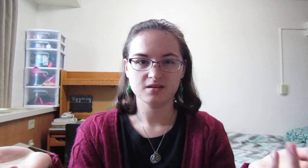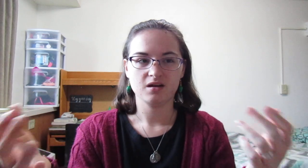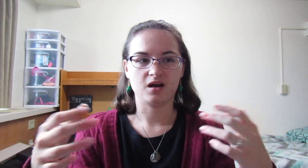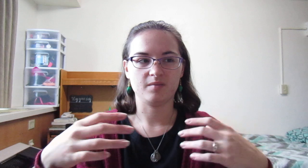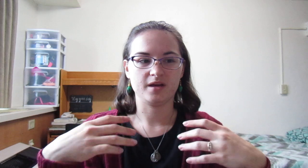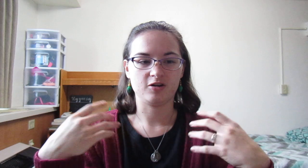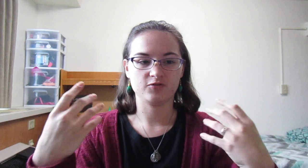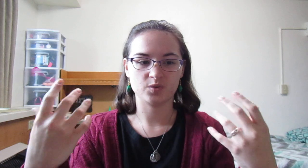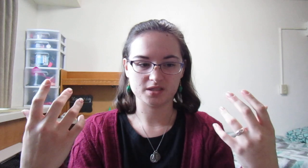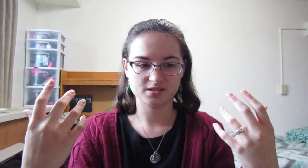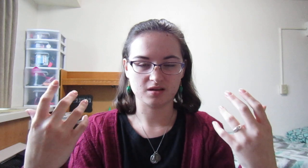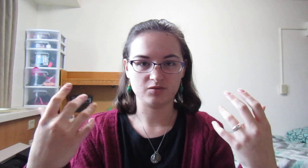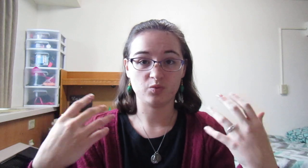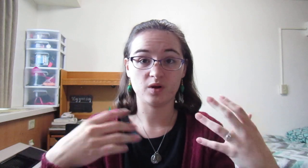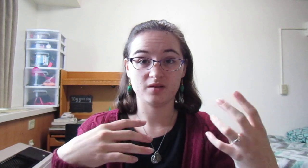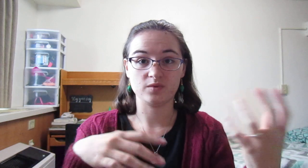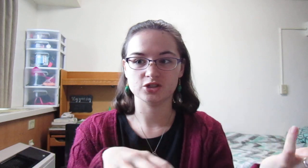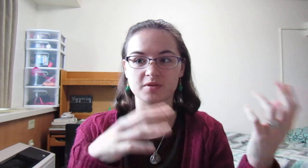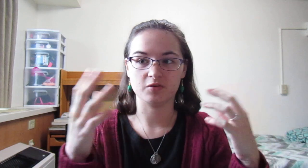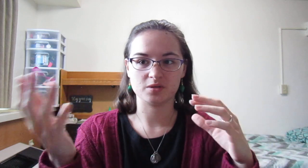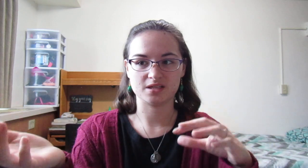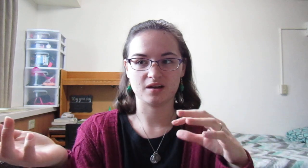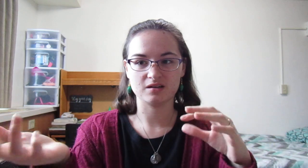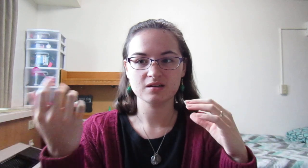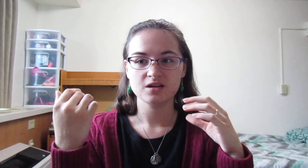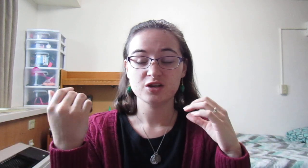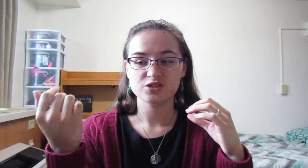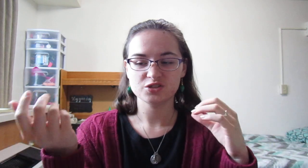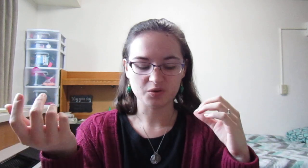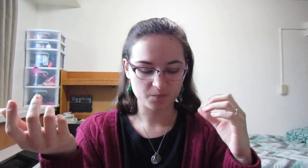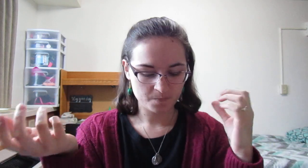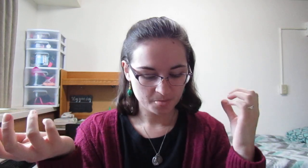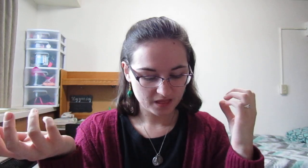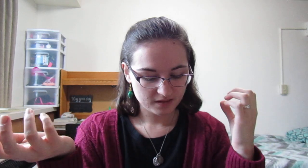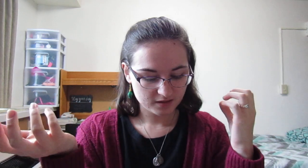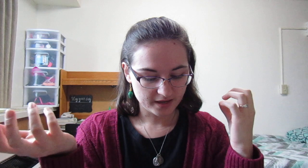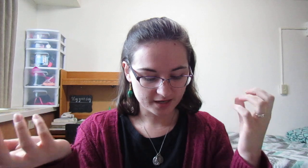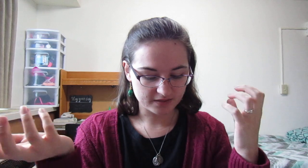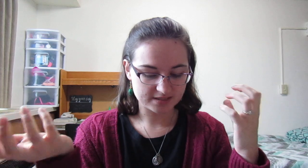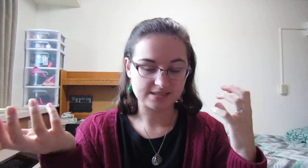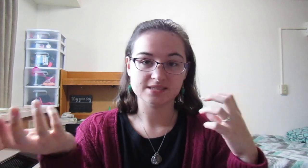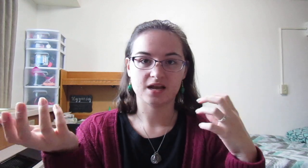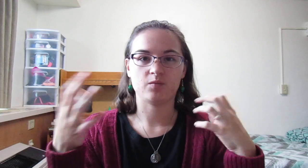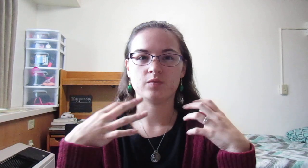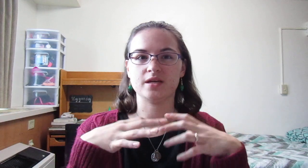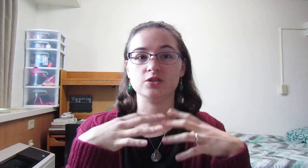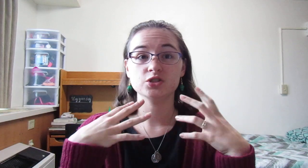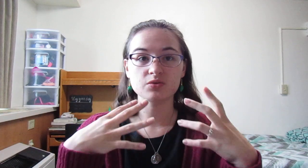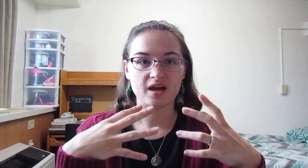um, and our focus of what we should be focusing on. So, Advent is this time where we do that,